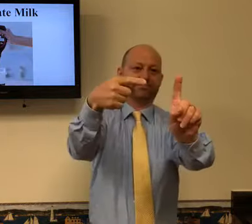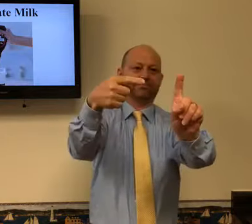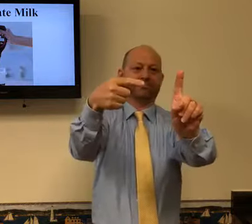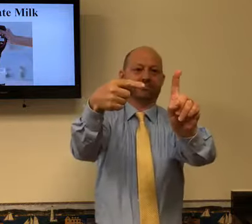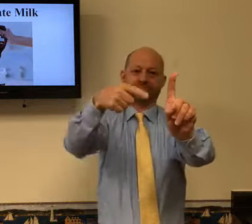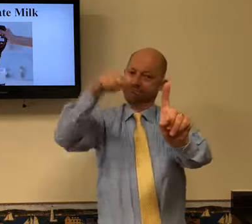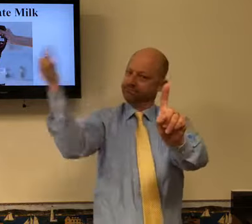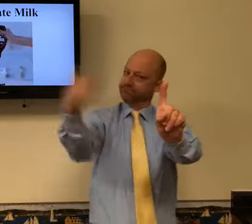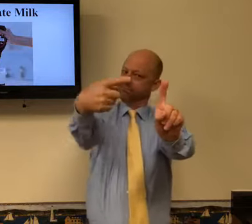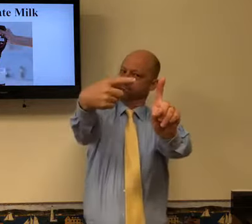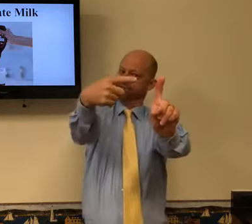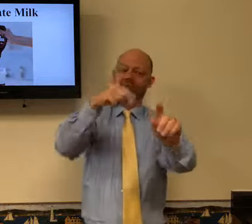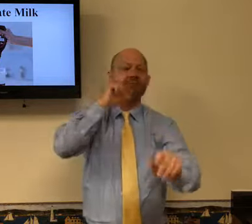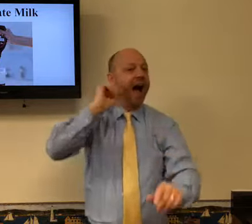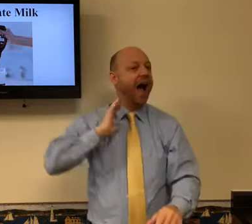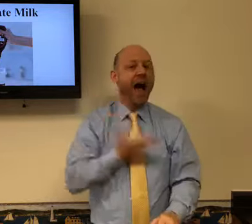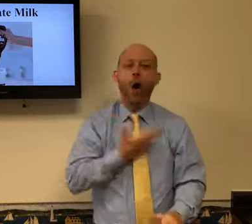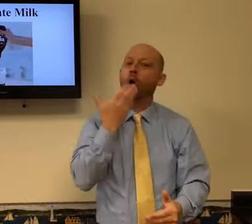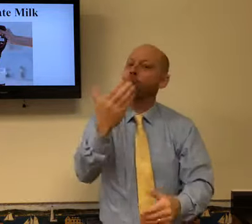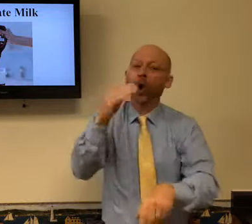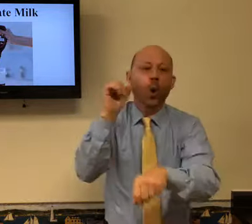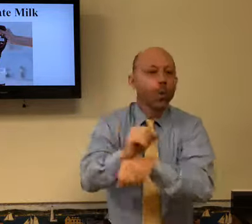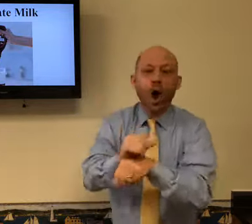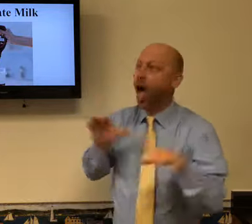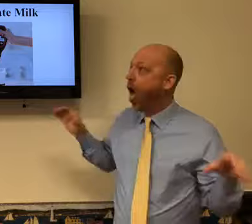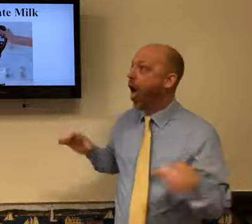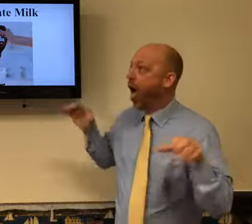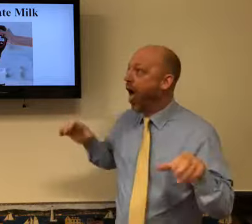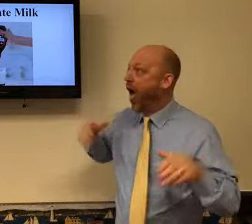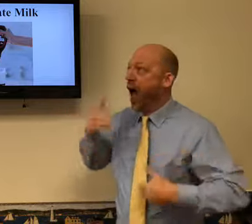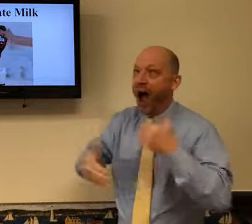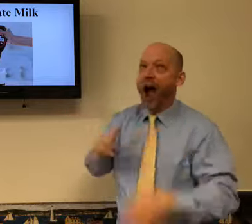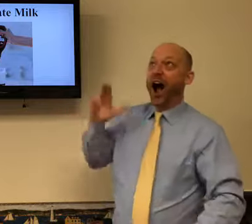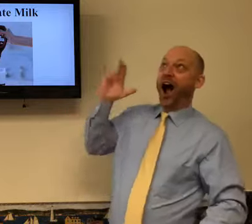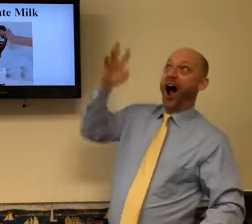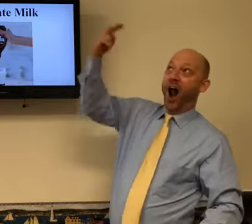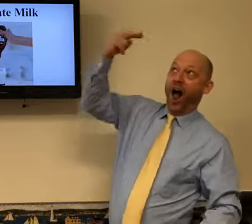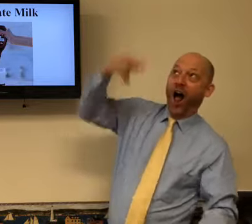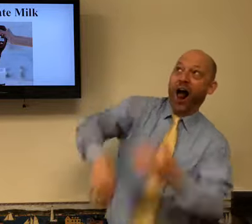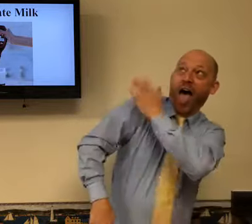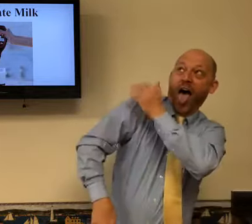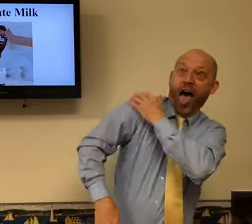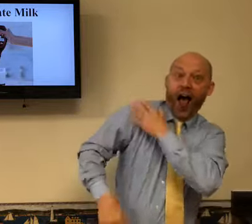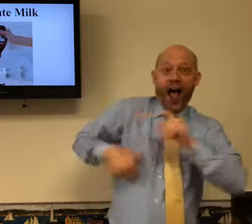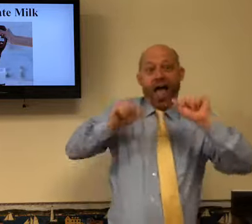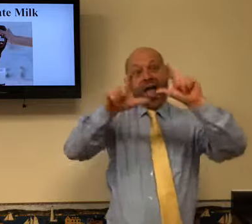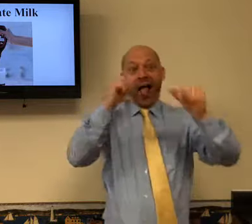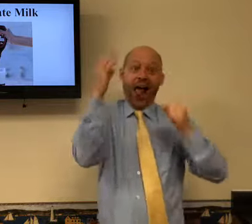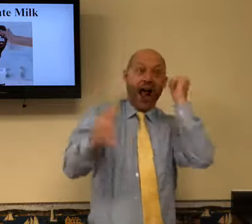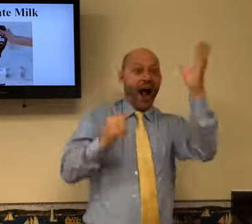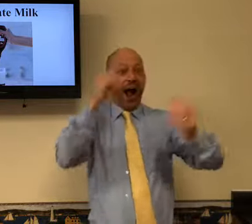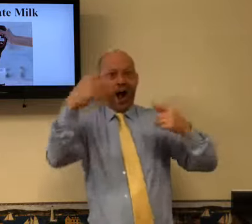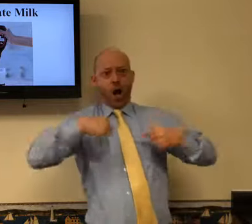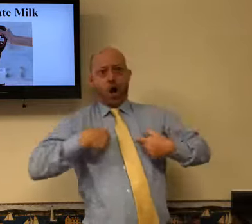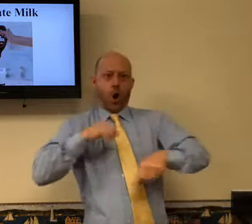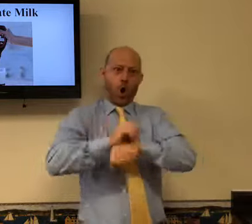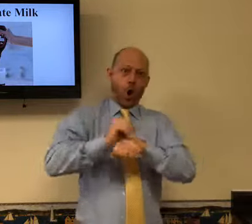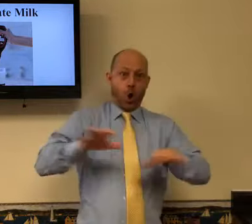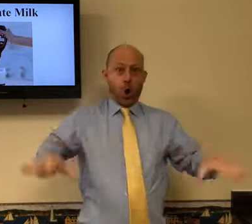blood was important. Not our good works. Not our deeds. Oh, look at me, God. Look at all the things I'm doing. I'm getting